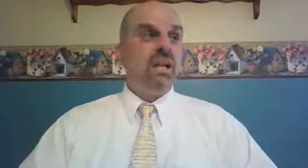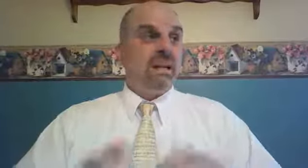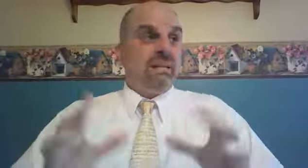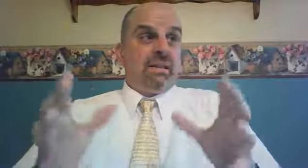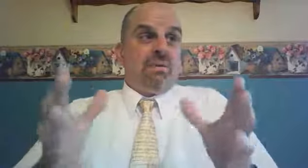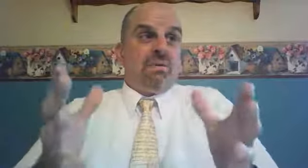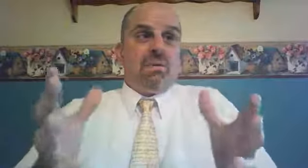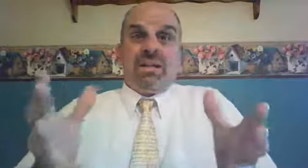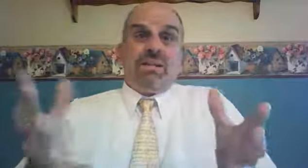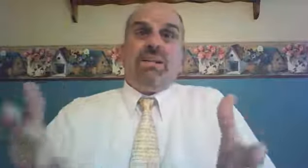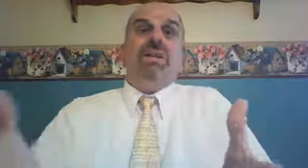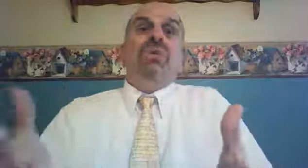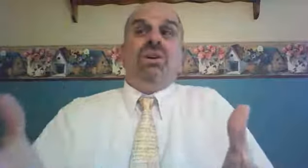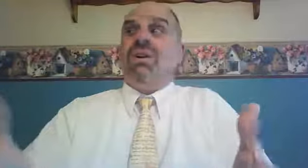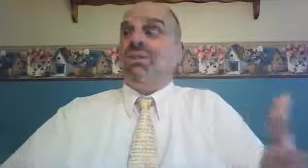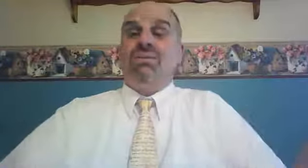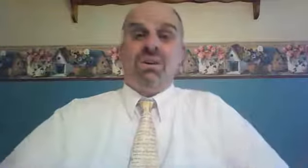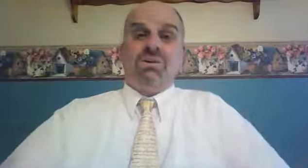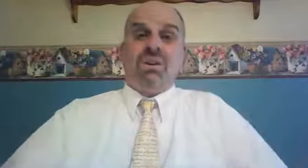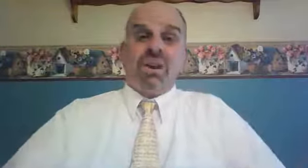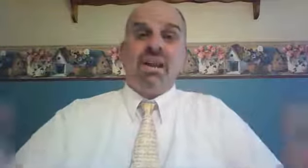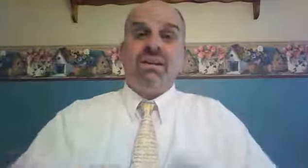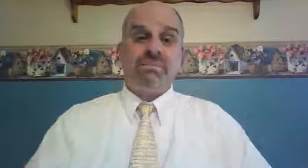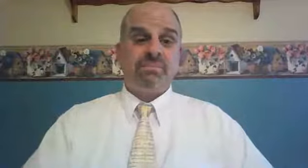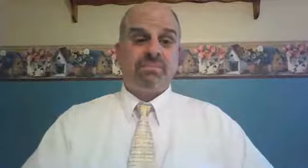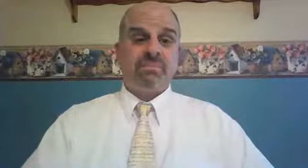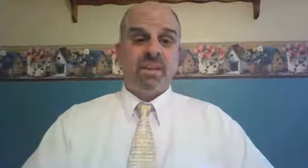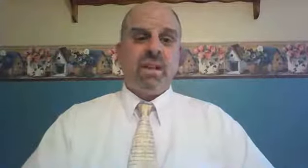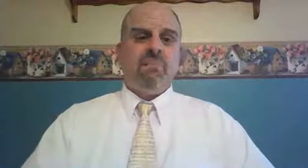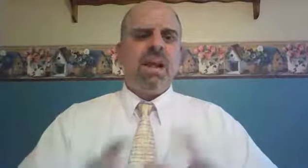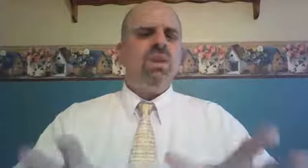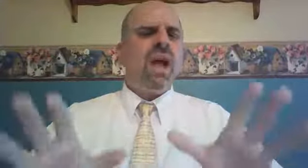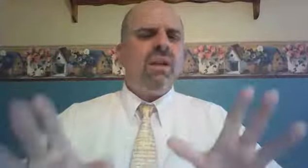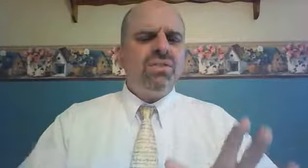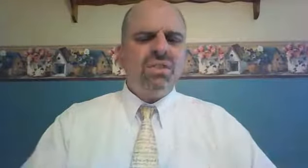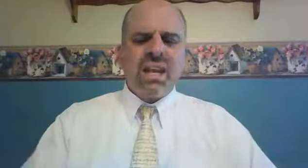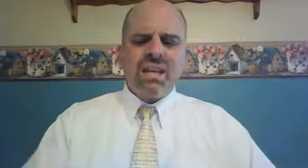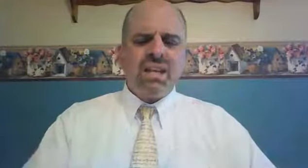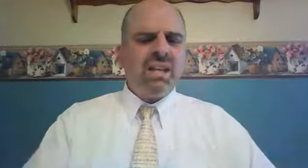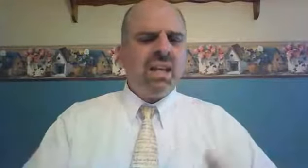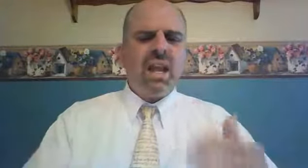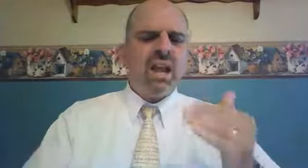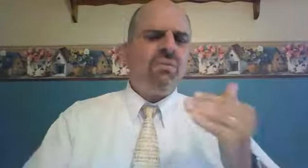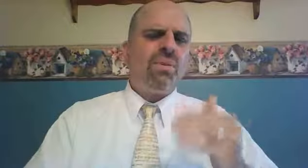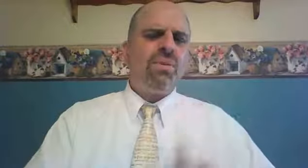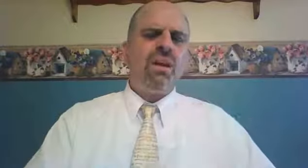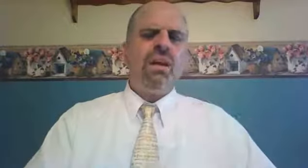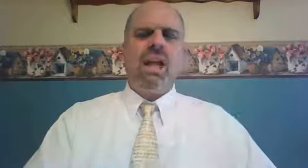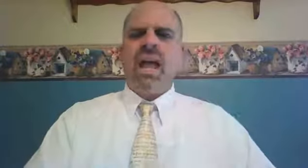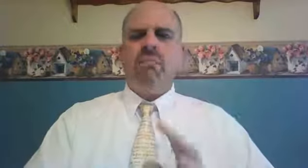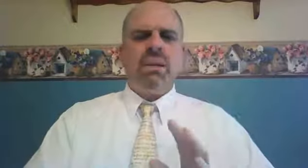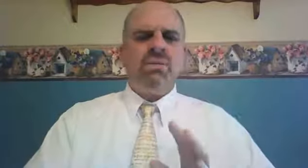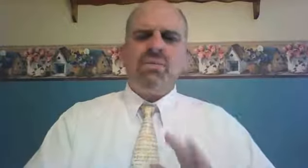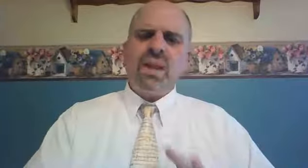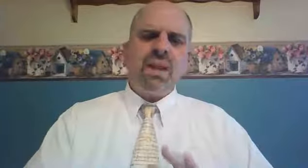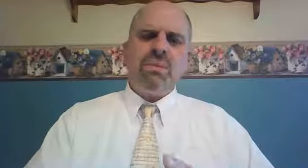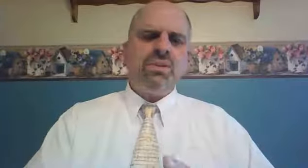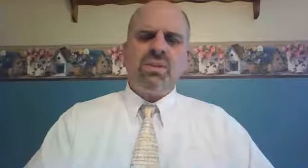They were really the matriarchs of Israel, right? May you have standing in Ephrathah and be famous